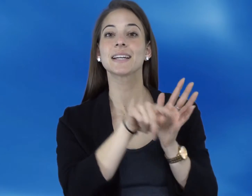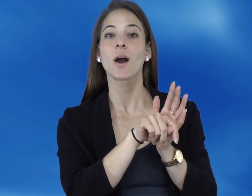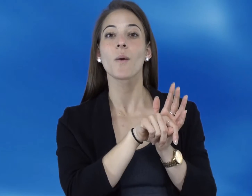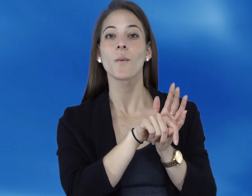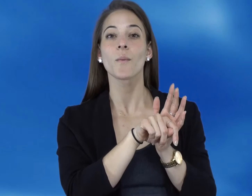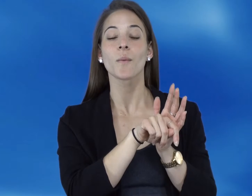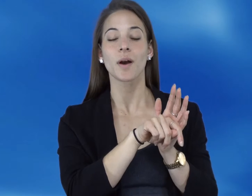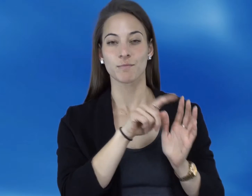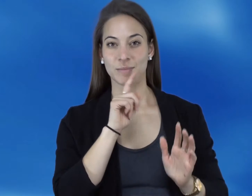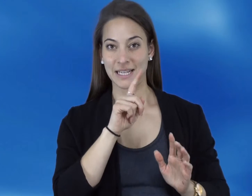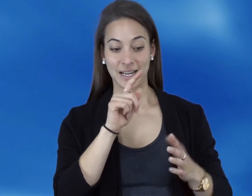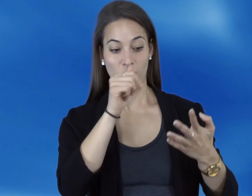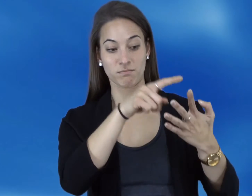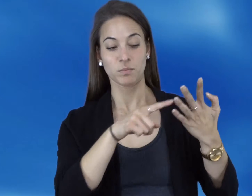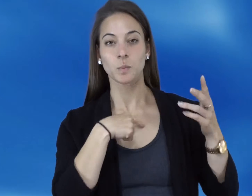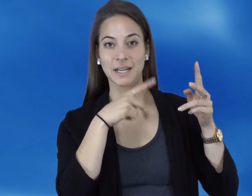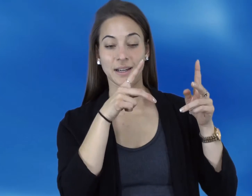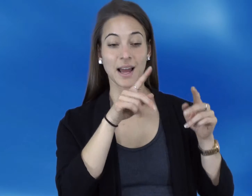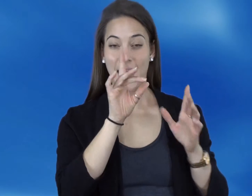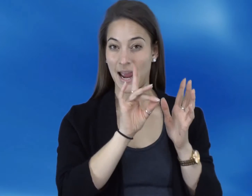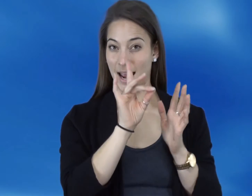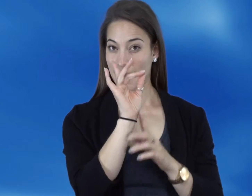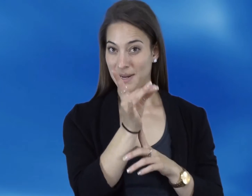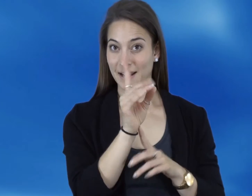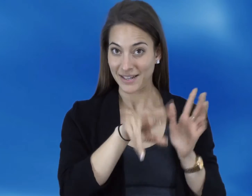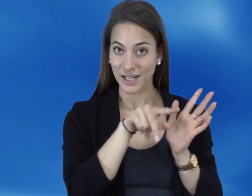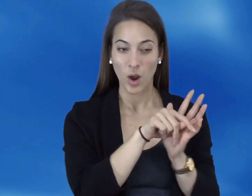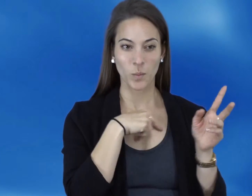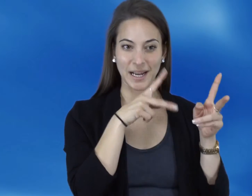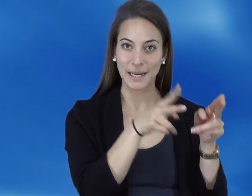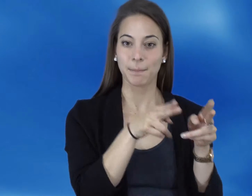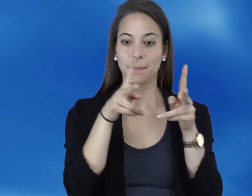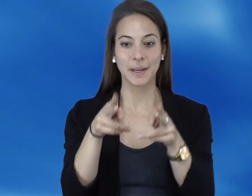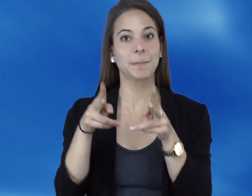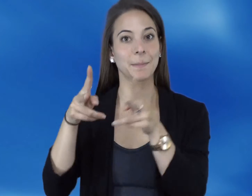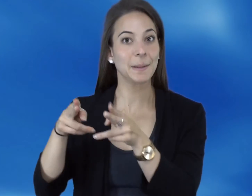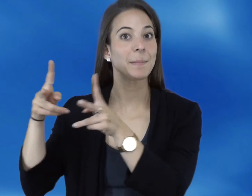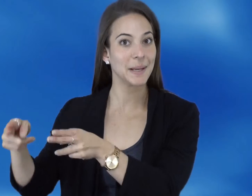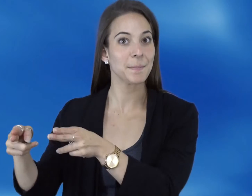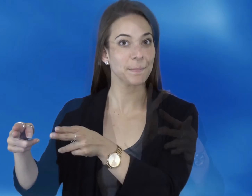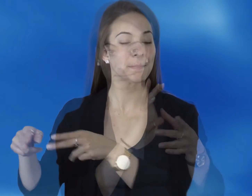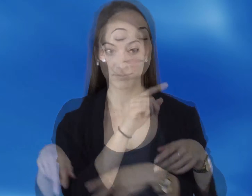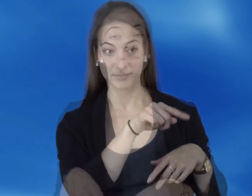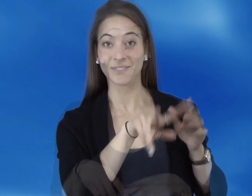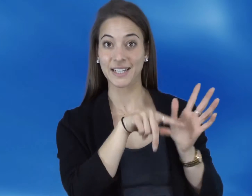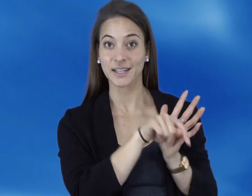top of the page and the video directly below it. The video is about eight minutes long and we were able to cut it into four short clips.